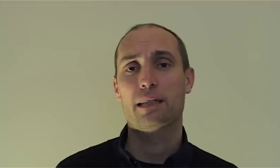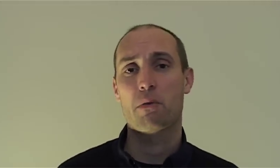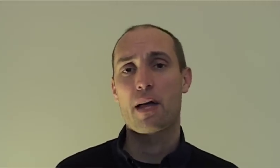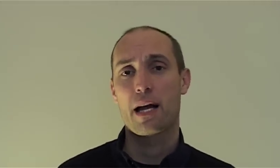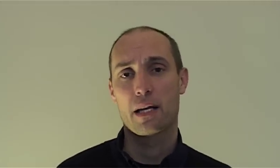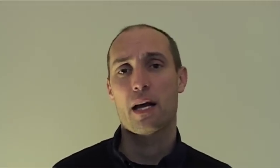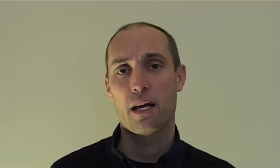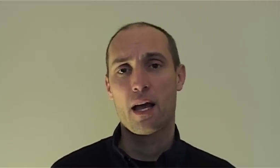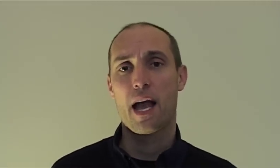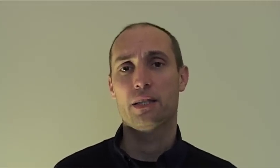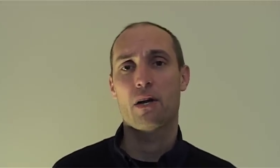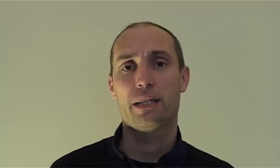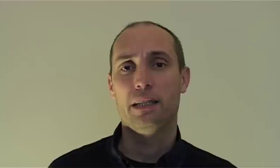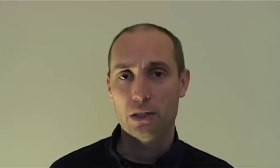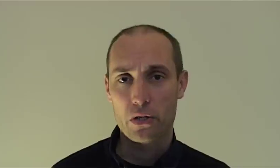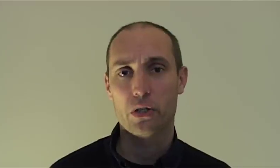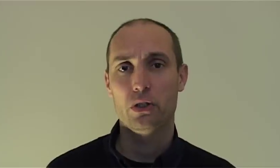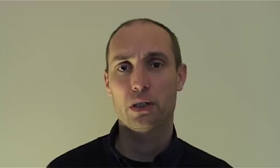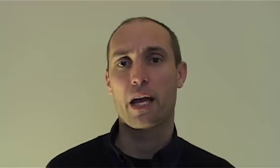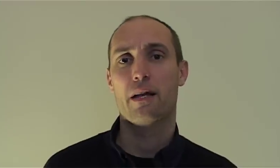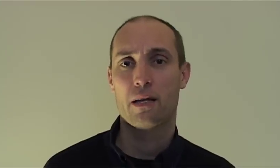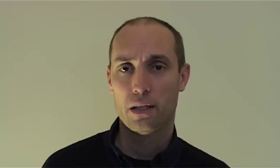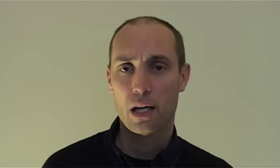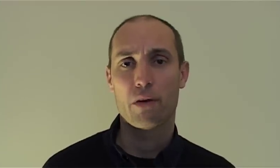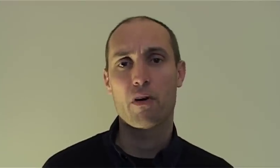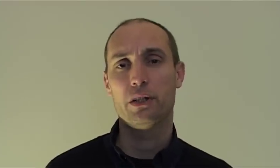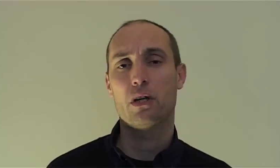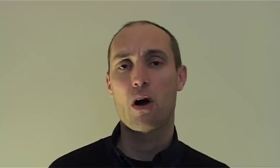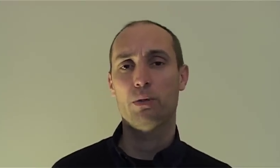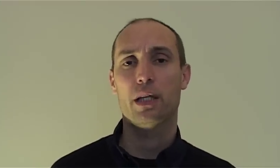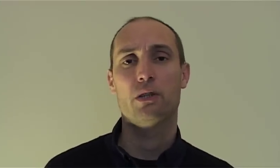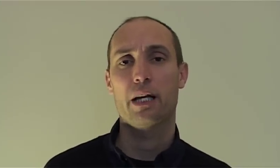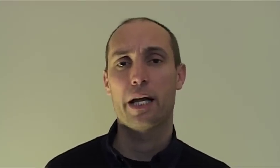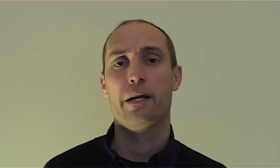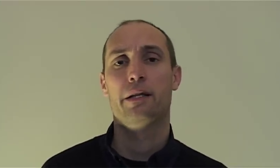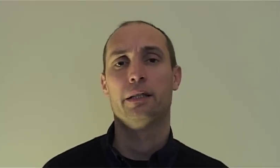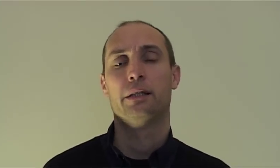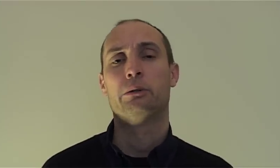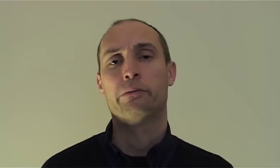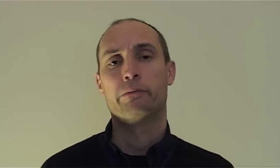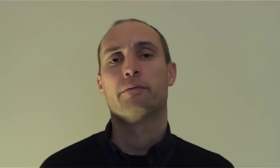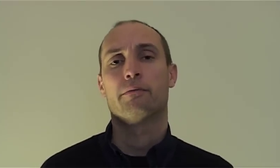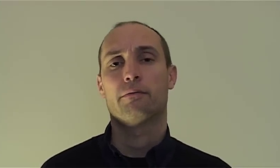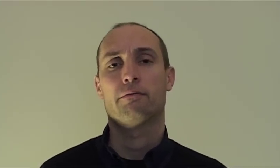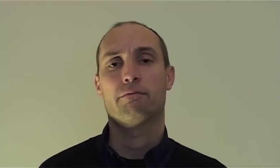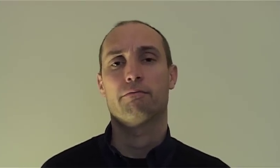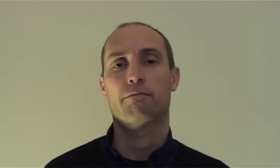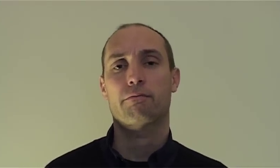some of that anxiety so you can just get find your calm center again you you